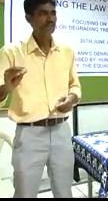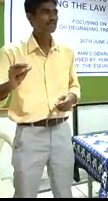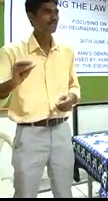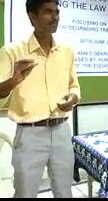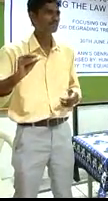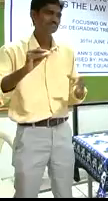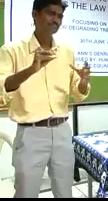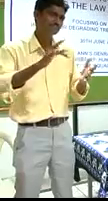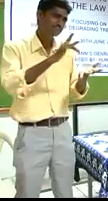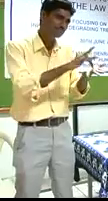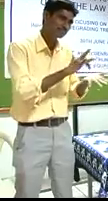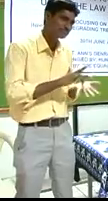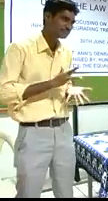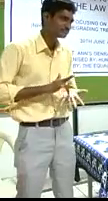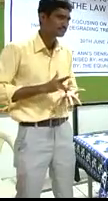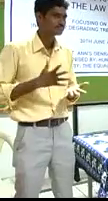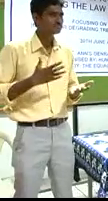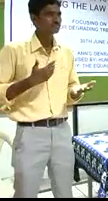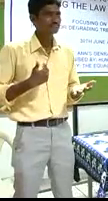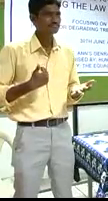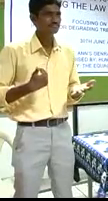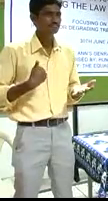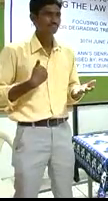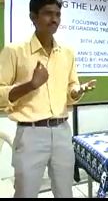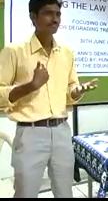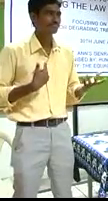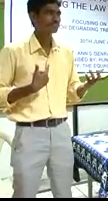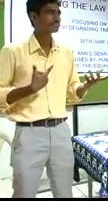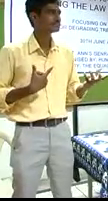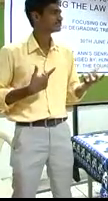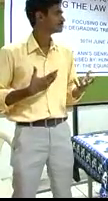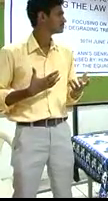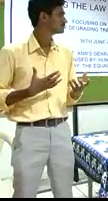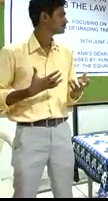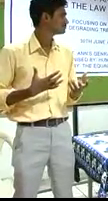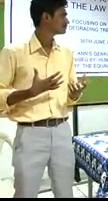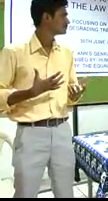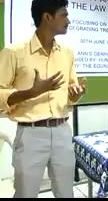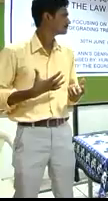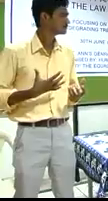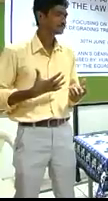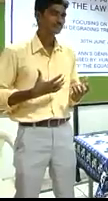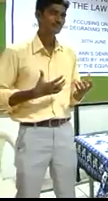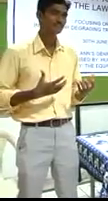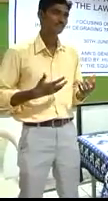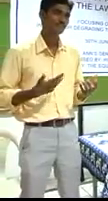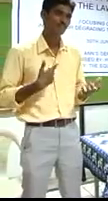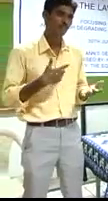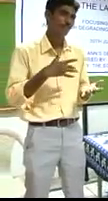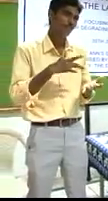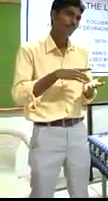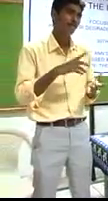place which is actually not needed by the urbanites. So only such places are chosen for mining.